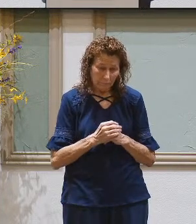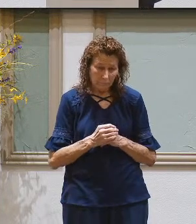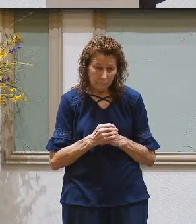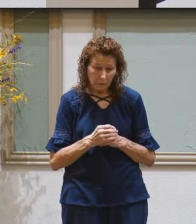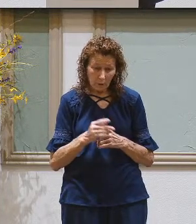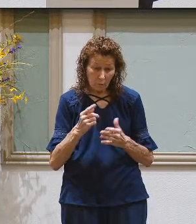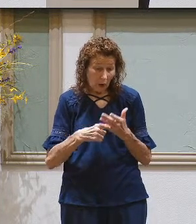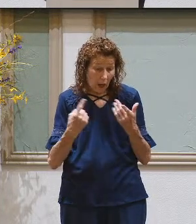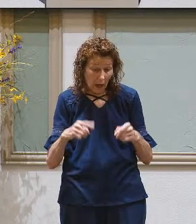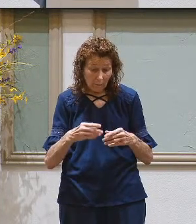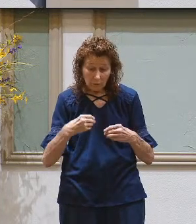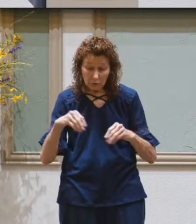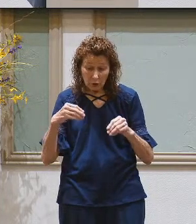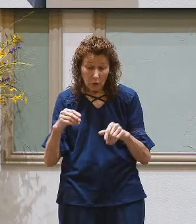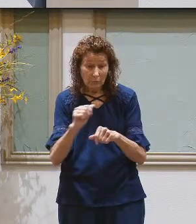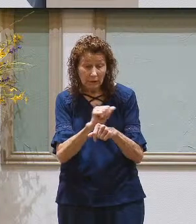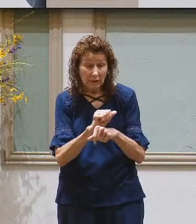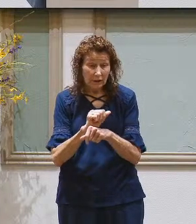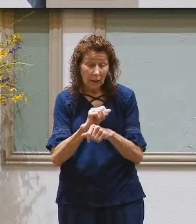ended up selling him down the river.